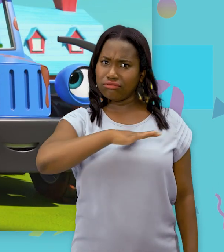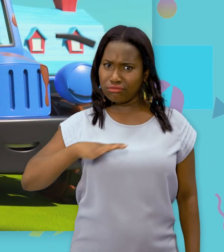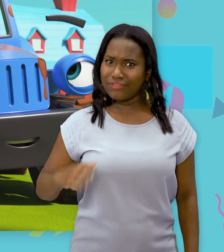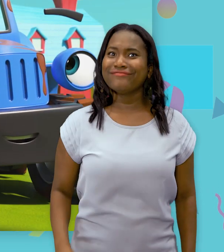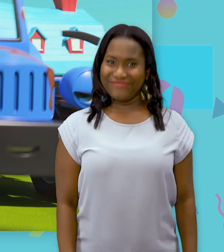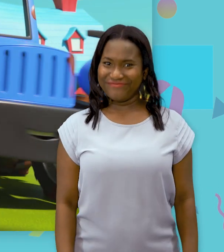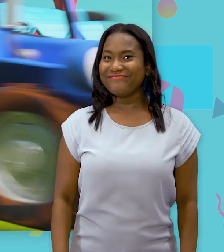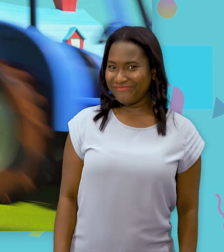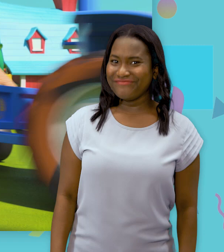of wheat